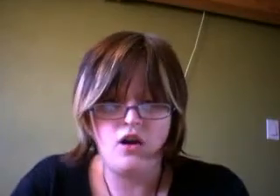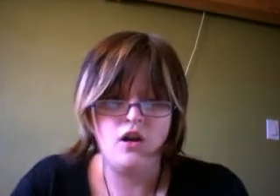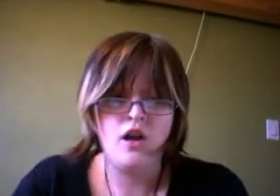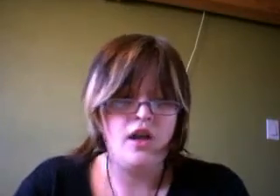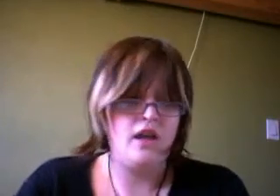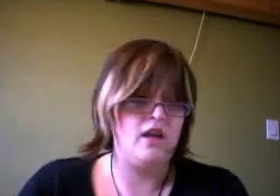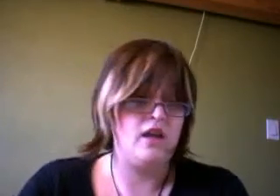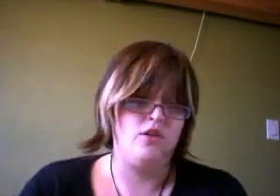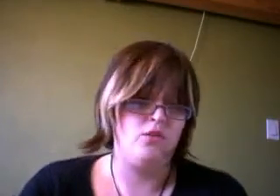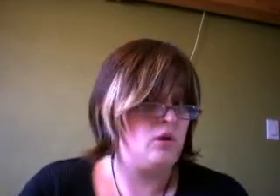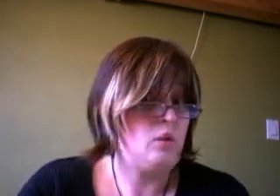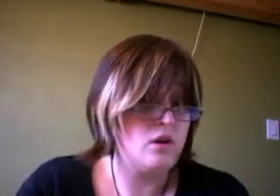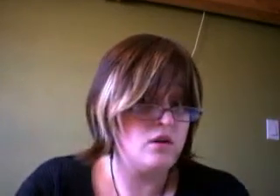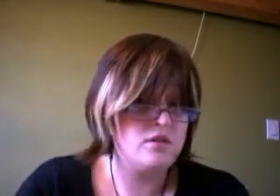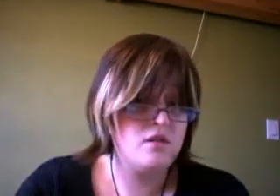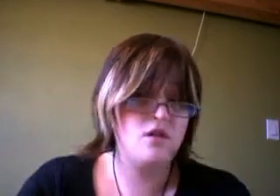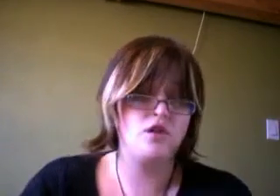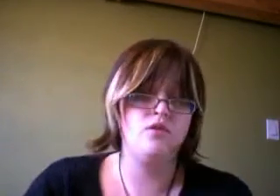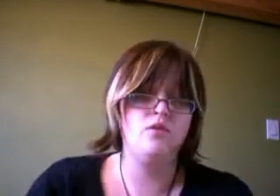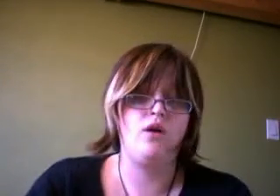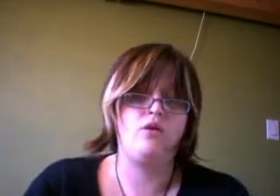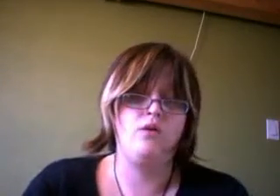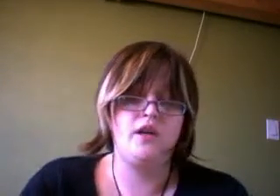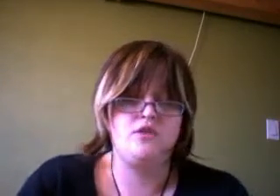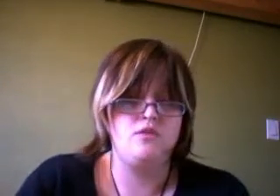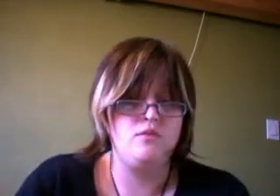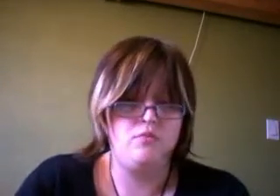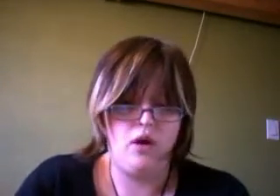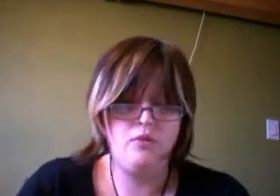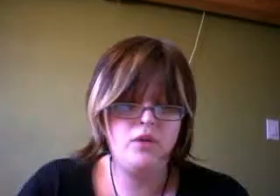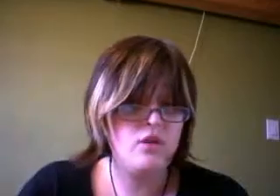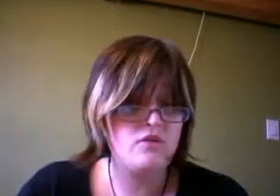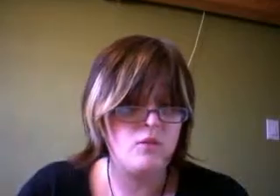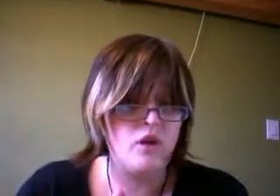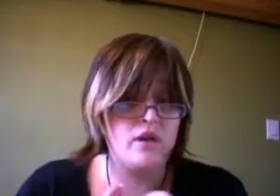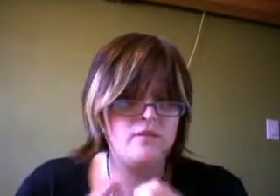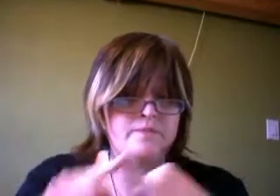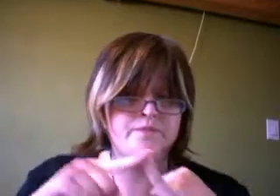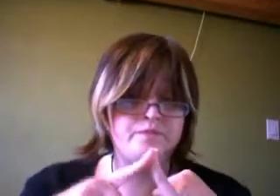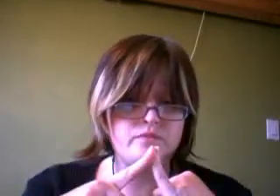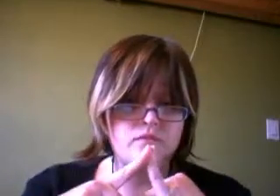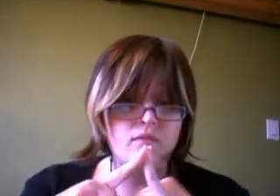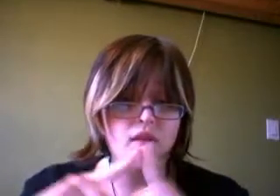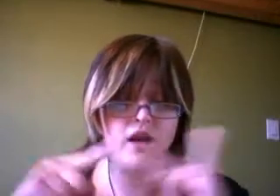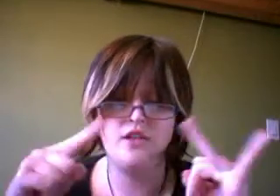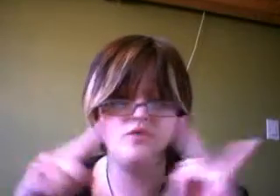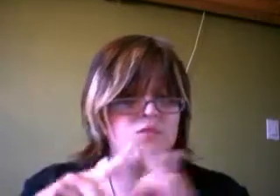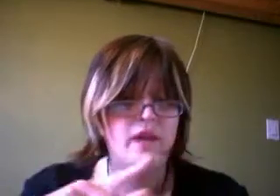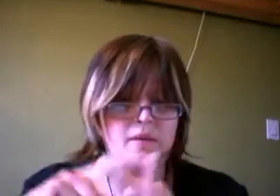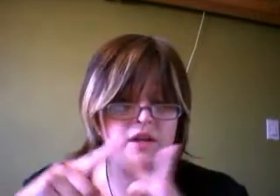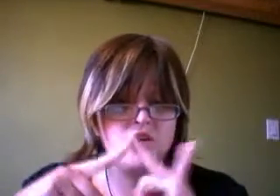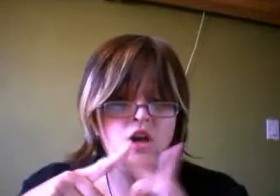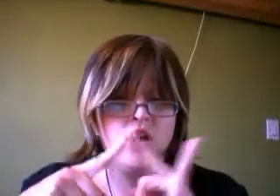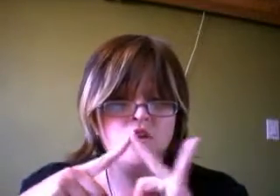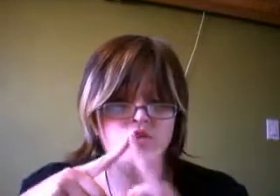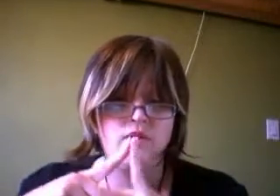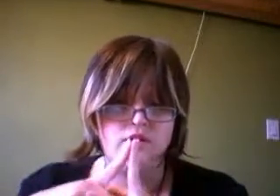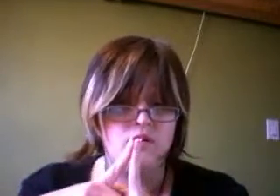in the real world, you are going to possibly hurt someone and do some damage to another human